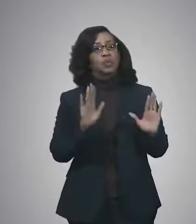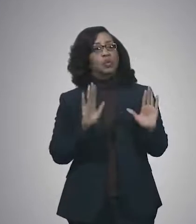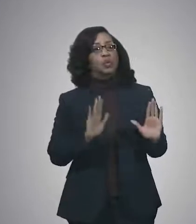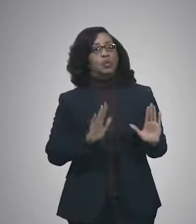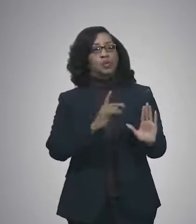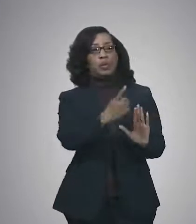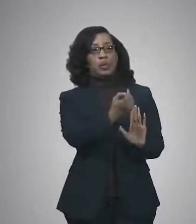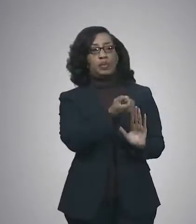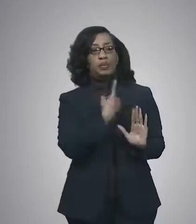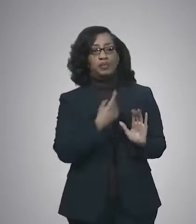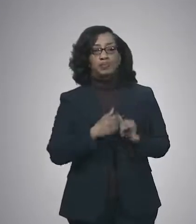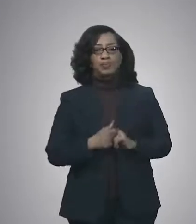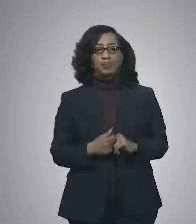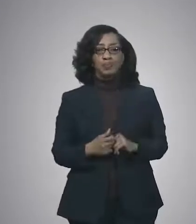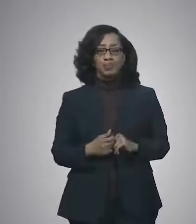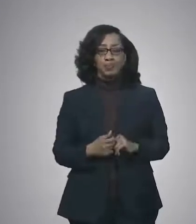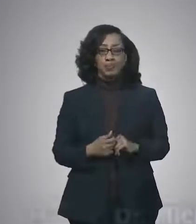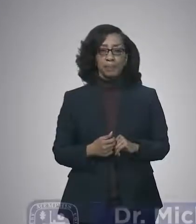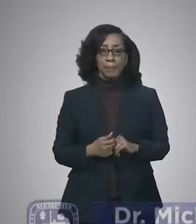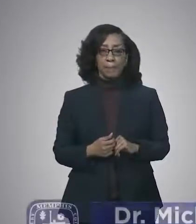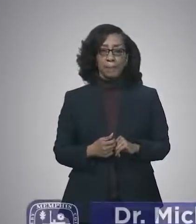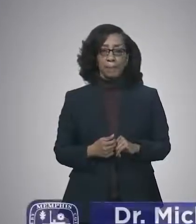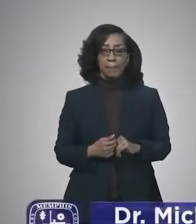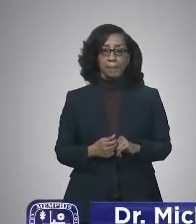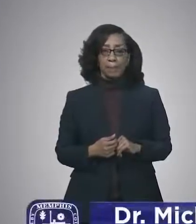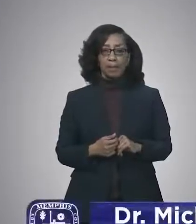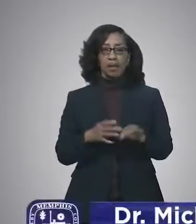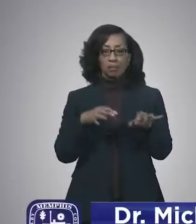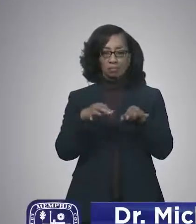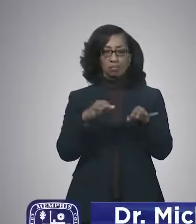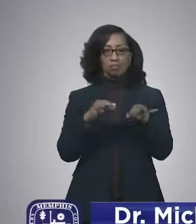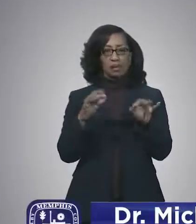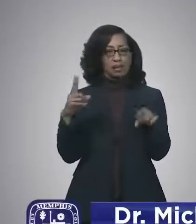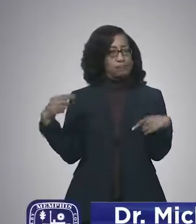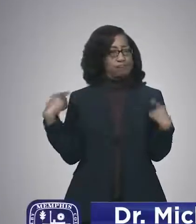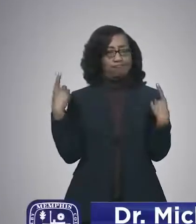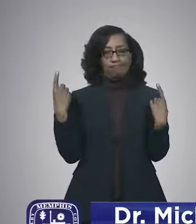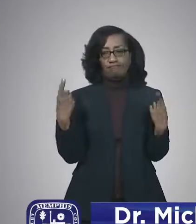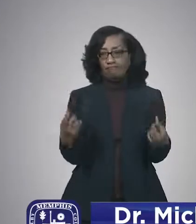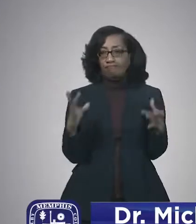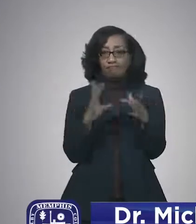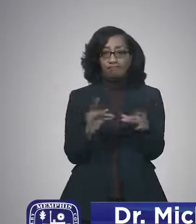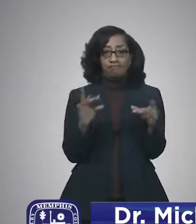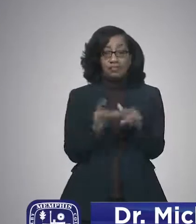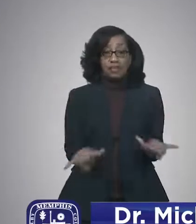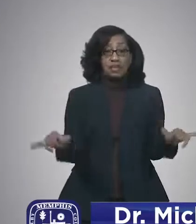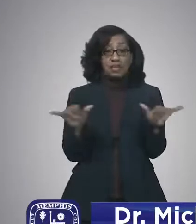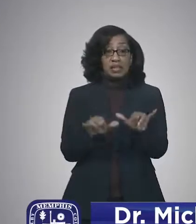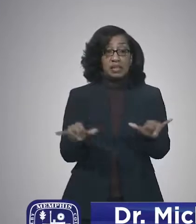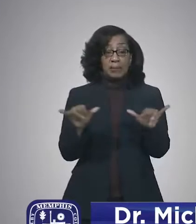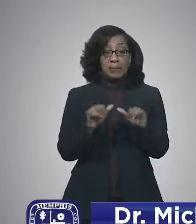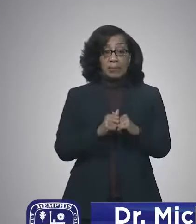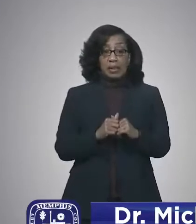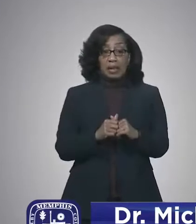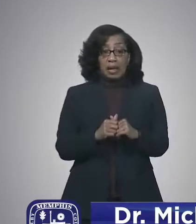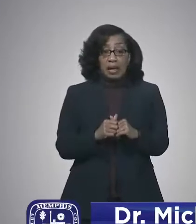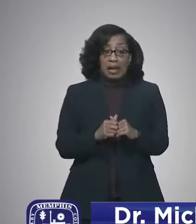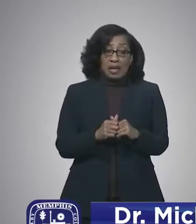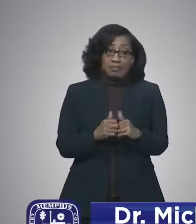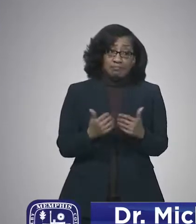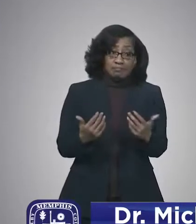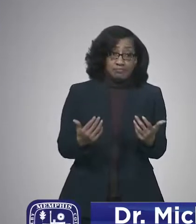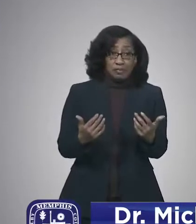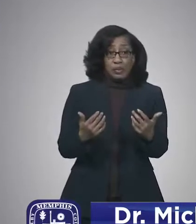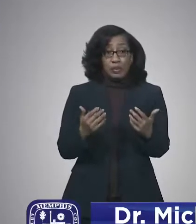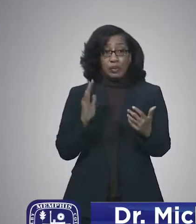So, what I will tell you is that, and I've said this all along, no tools are ever off the table, but as you